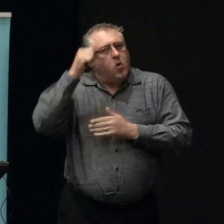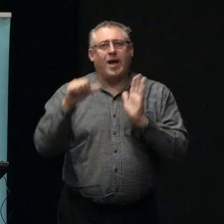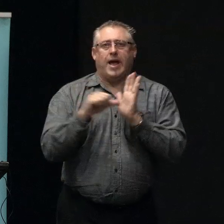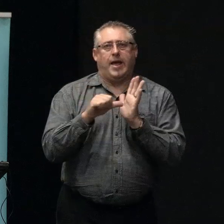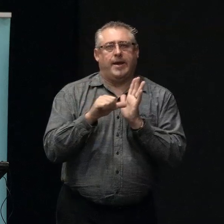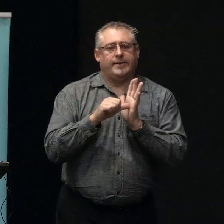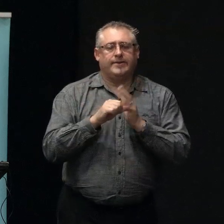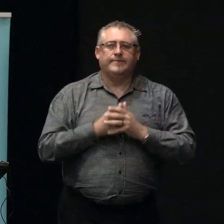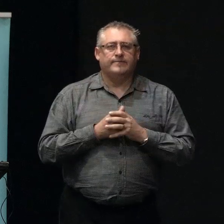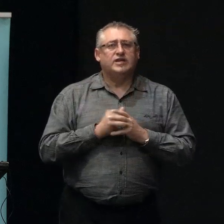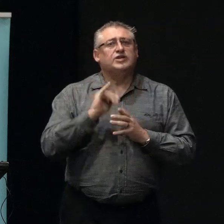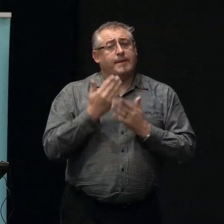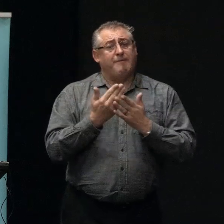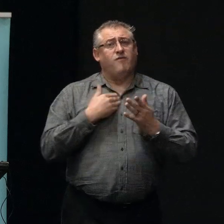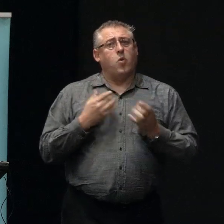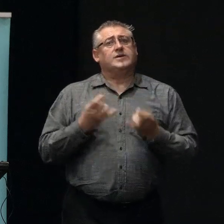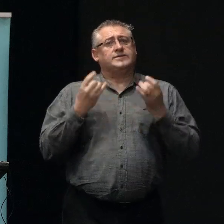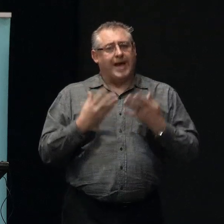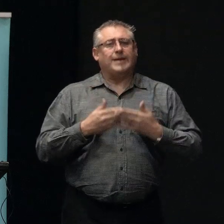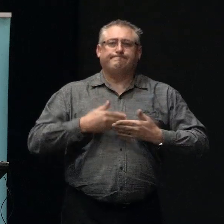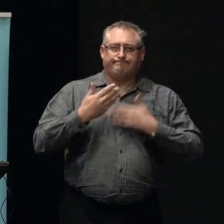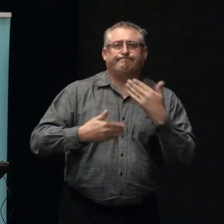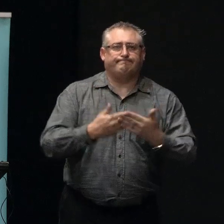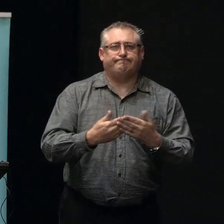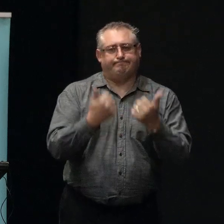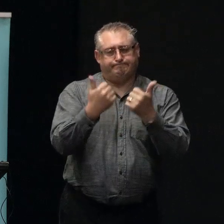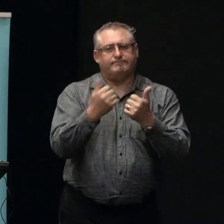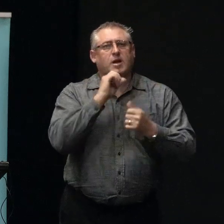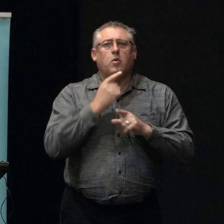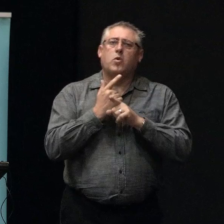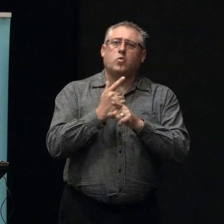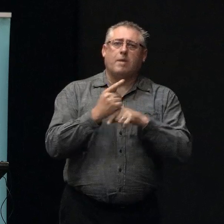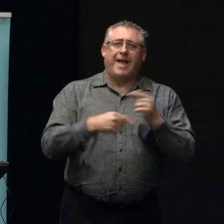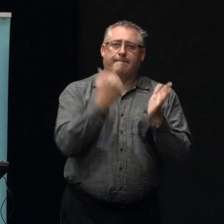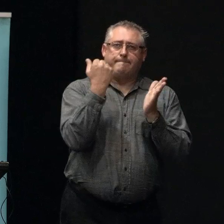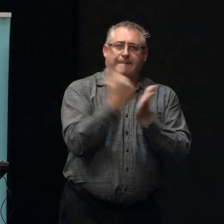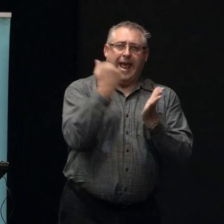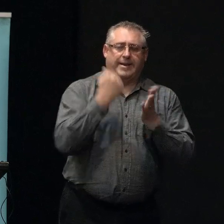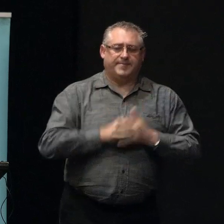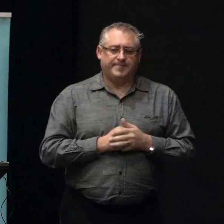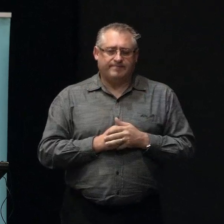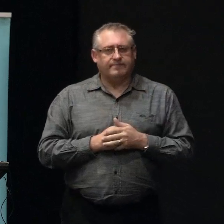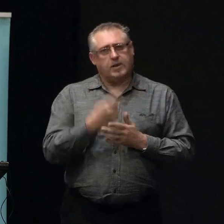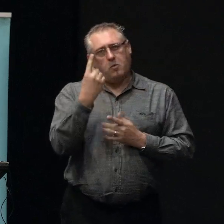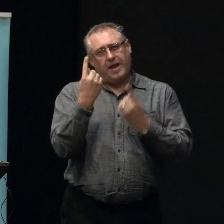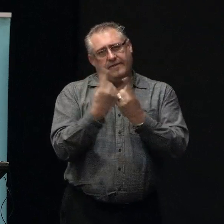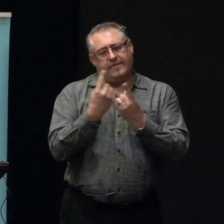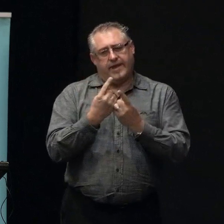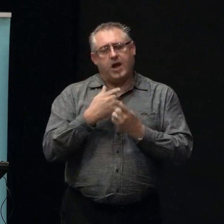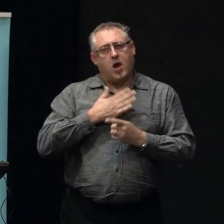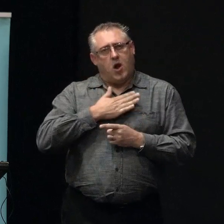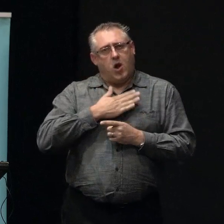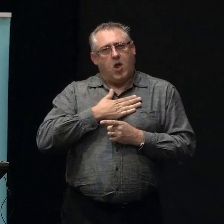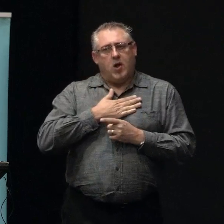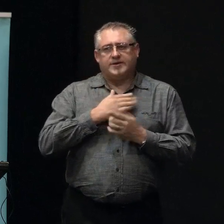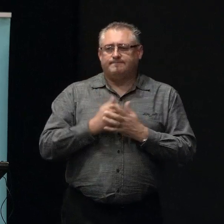we jump in and move on. So we're going to talk about the banks and one of the things that I'd like to